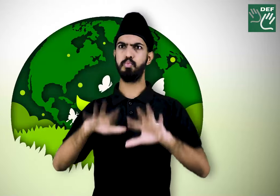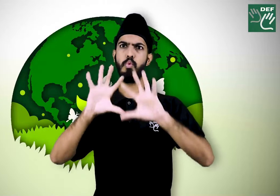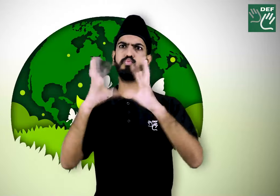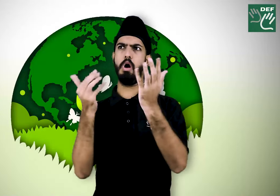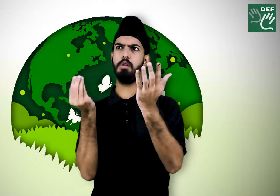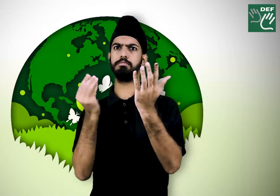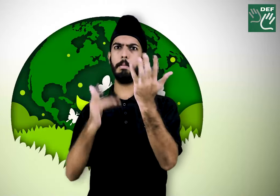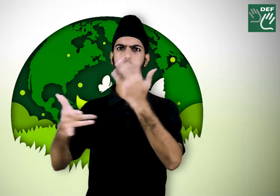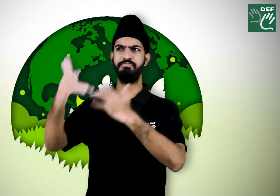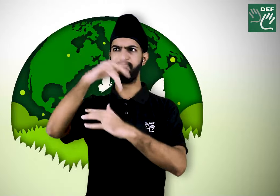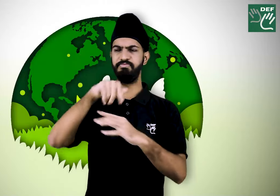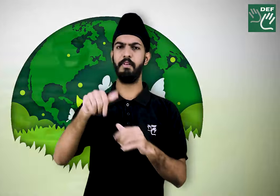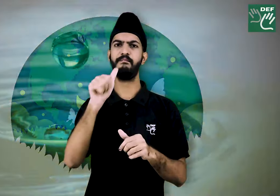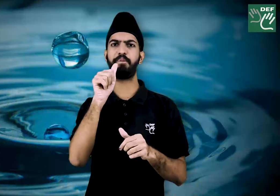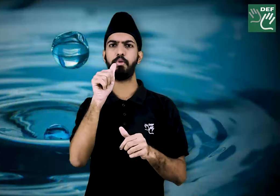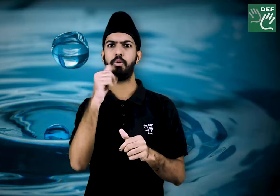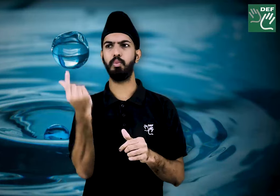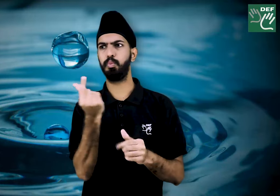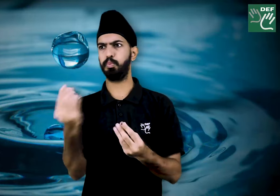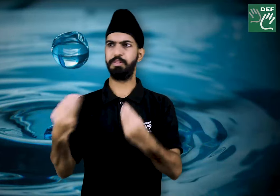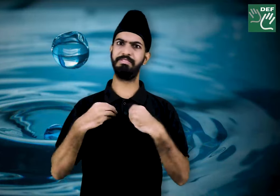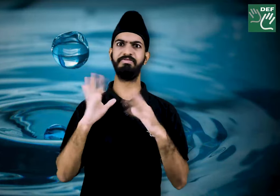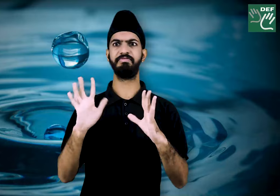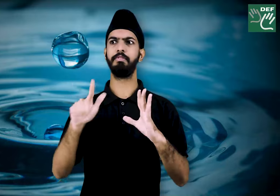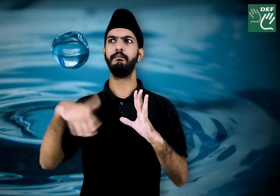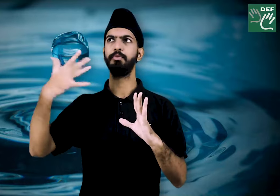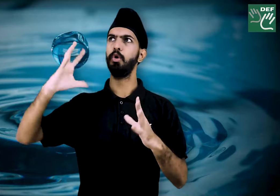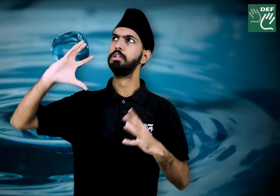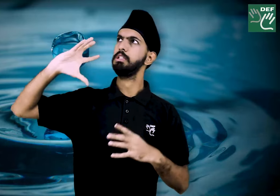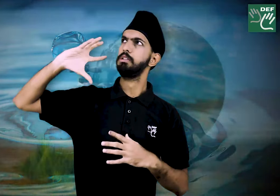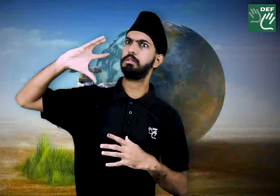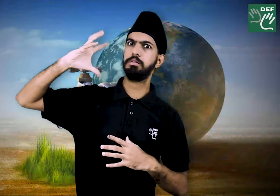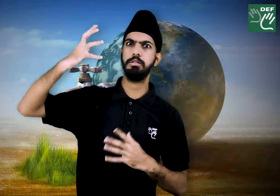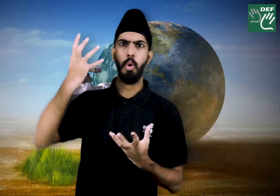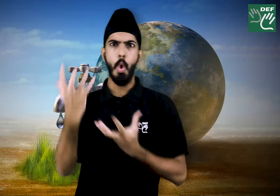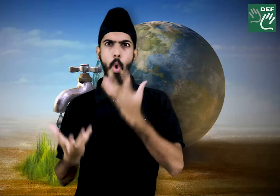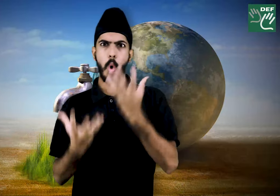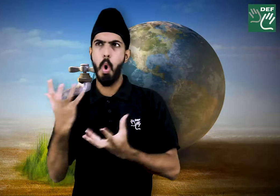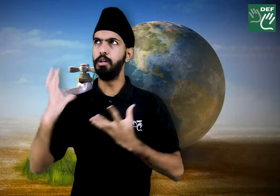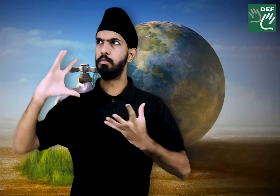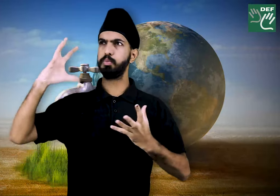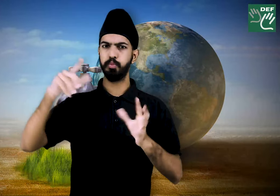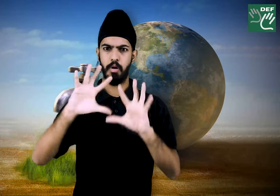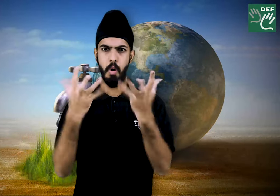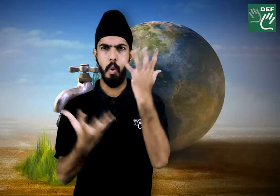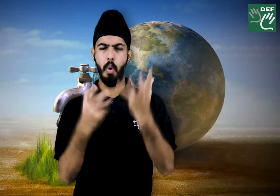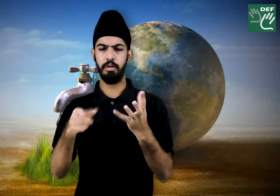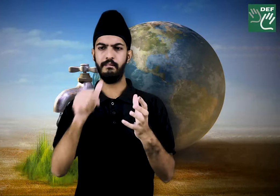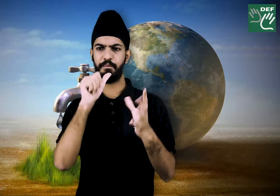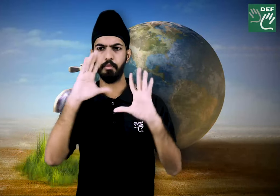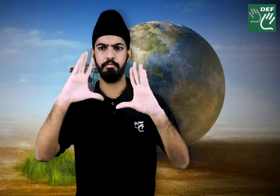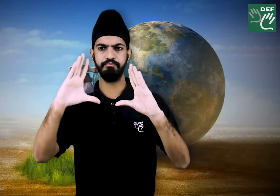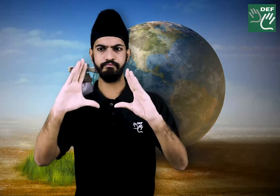Now, as water resources deplete due to global warming and temperatures have begun to increase in all parts of the world,